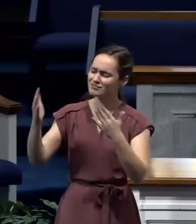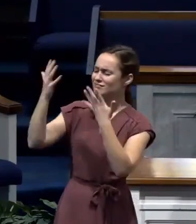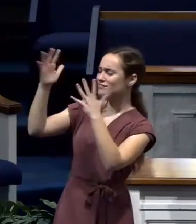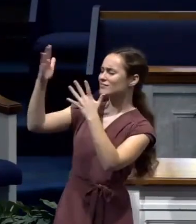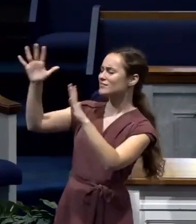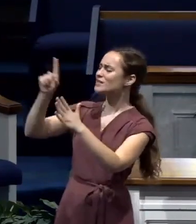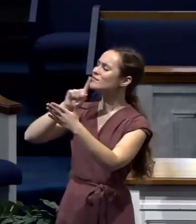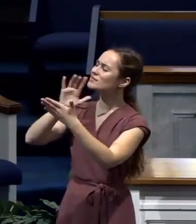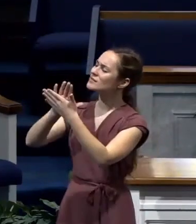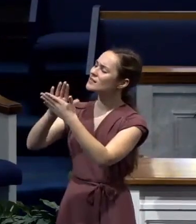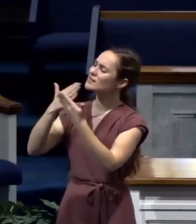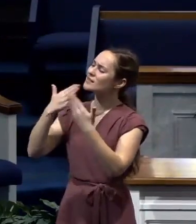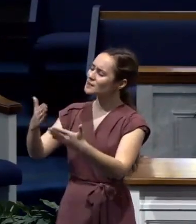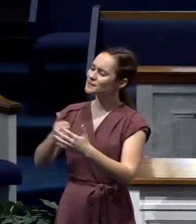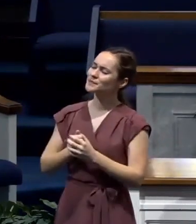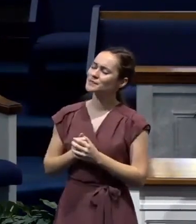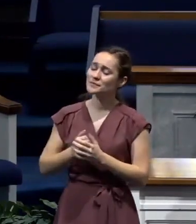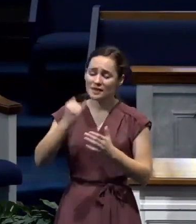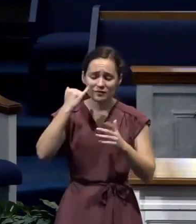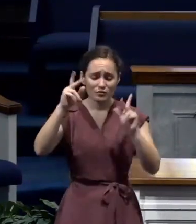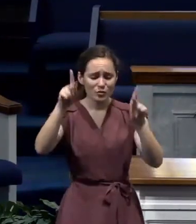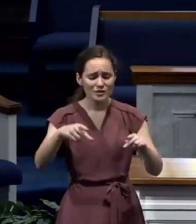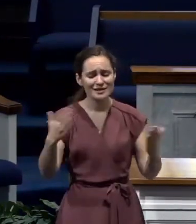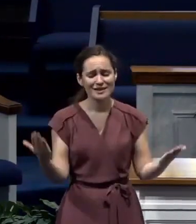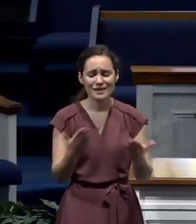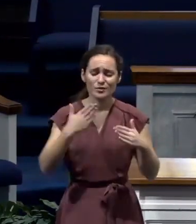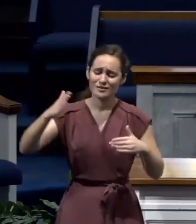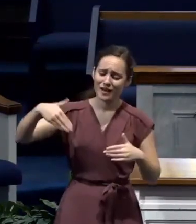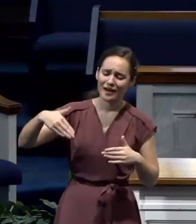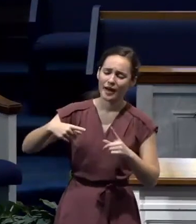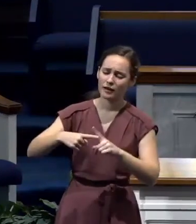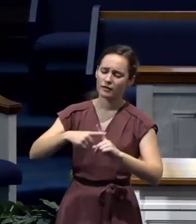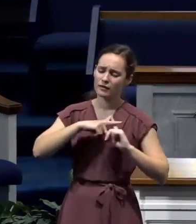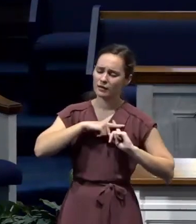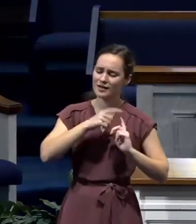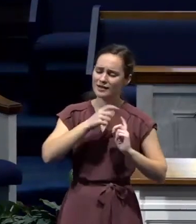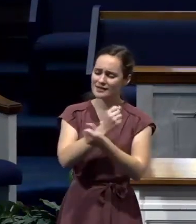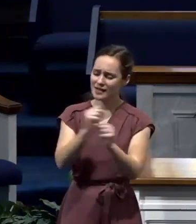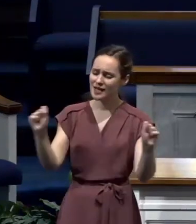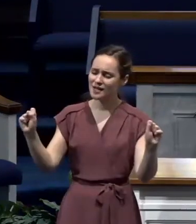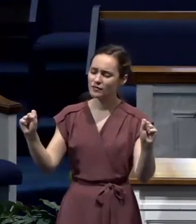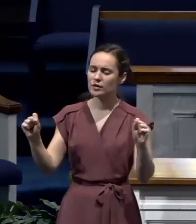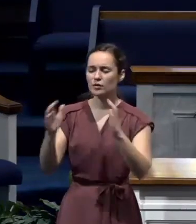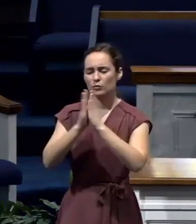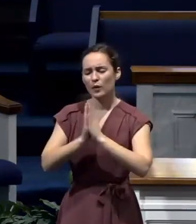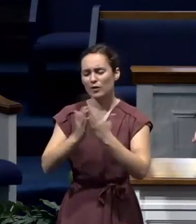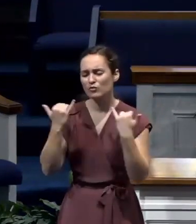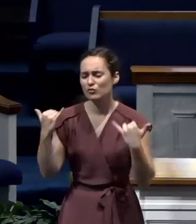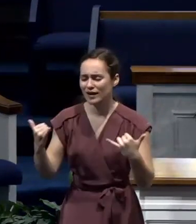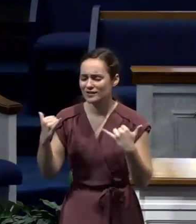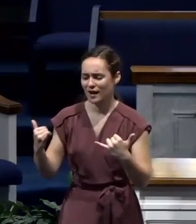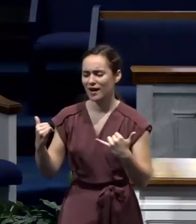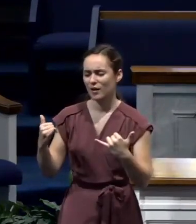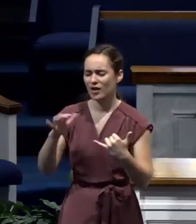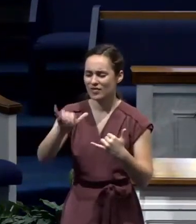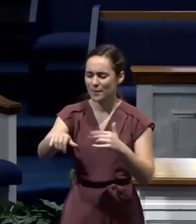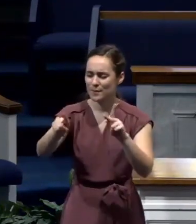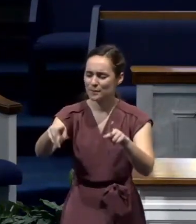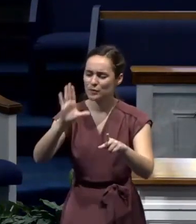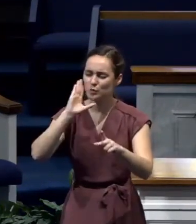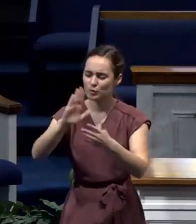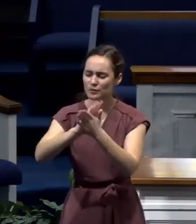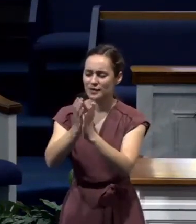I pray, Lord, if there's someone here that's never trusted Christ, let this be the time when they turn to Christ. And so what would you with our heads bowed and eyes closed?